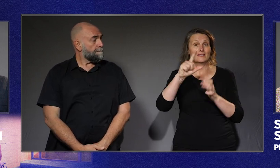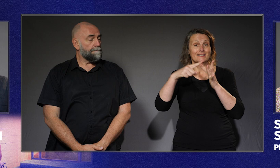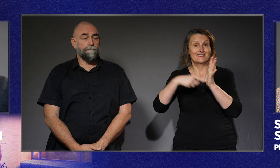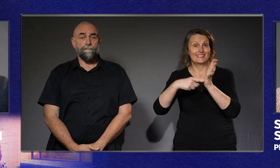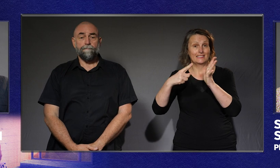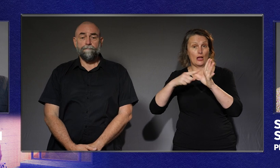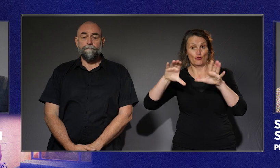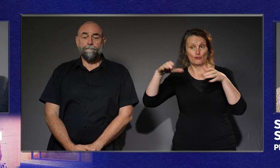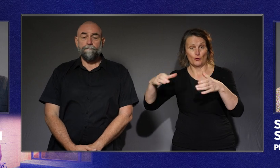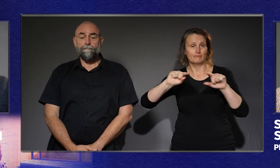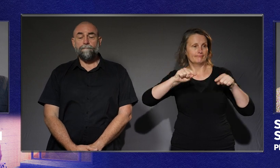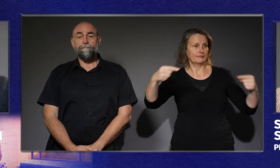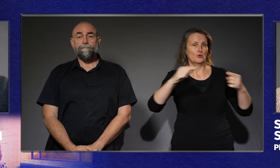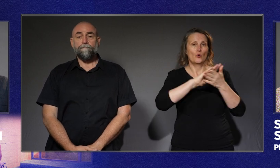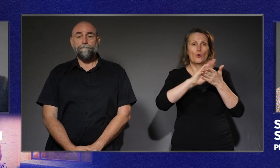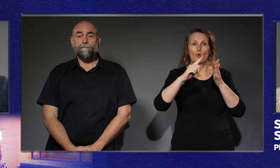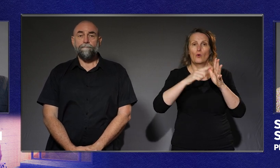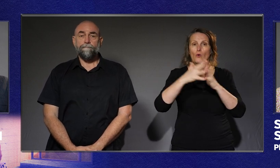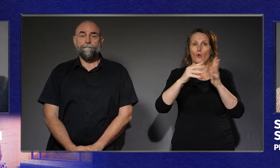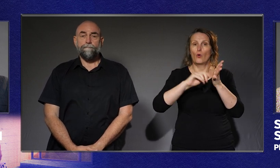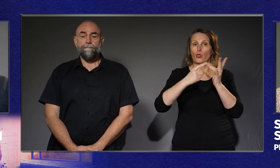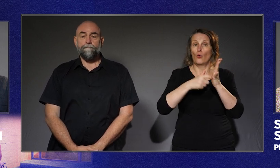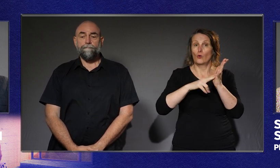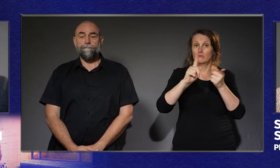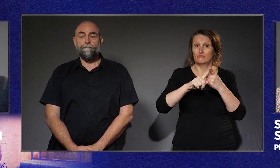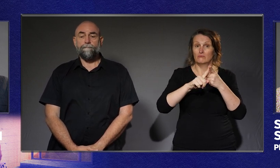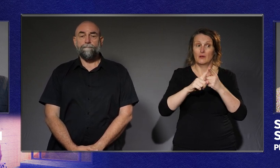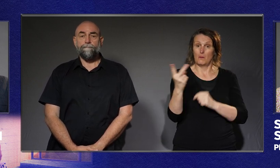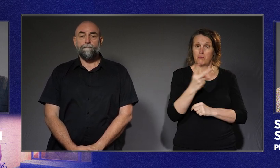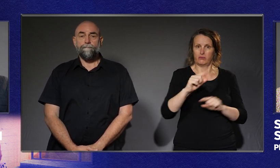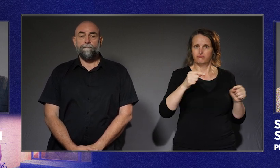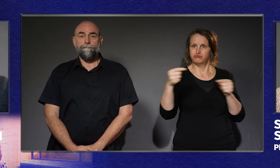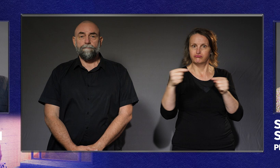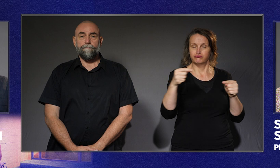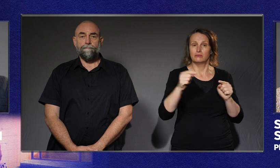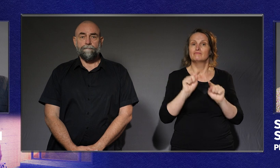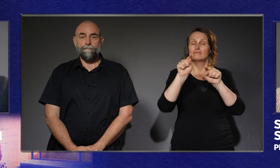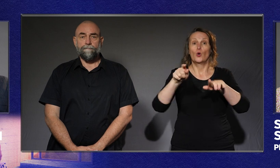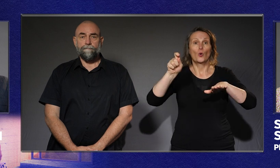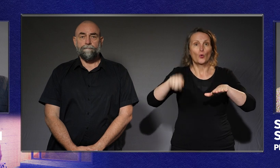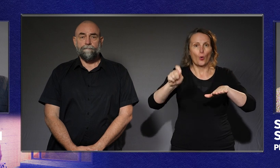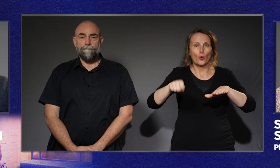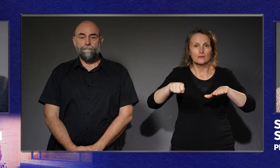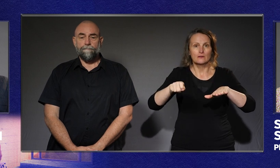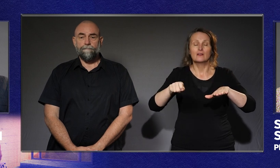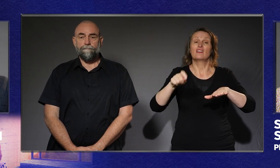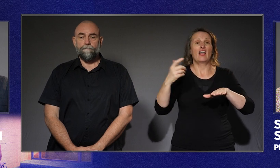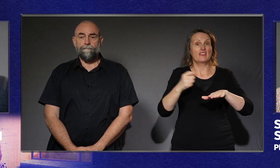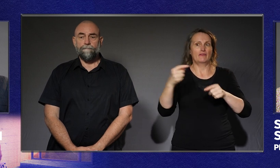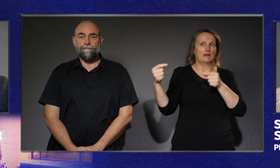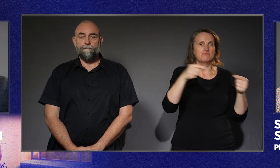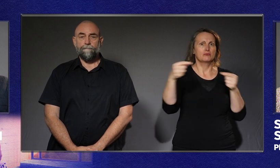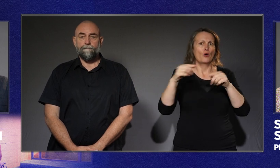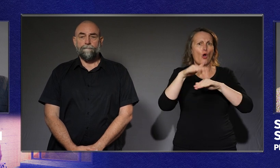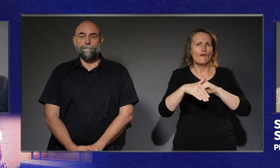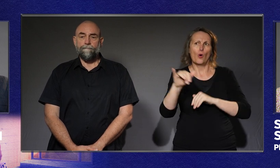case made its way to the High Court. Not because of the injustice of the case, but on a legal technicality. Which court can rule